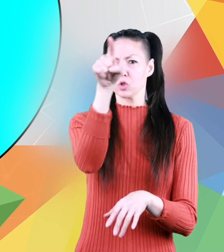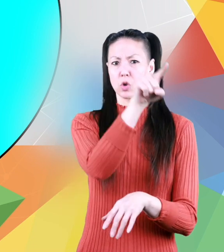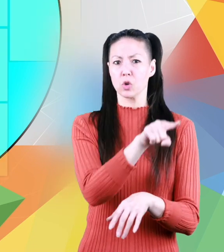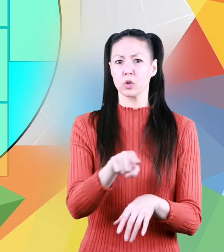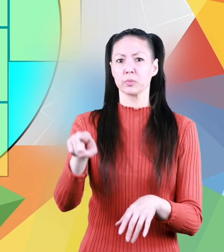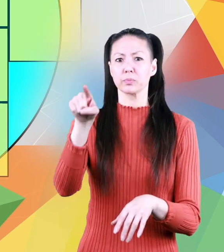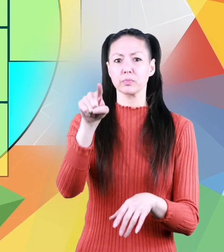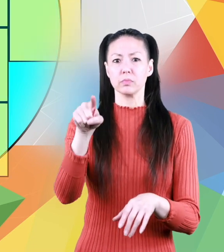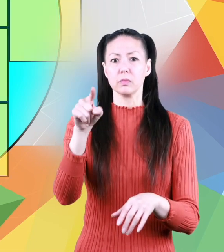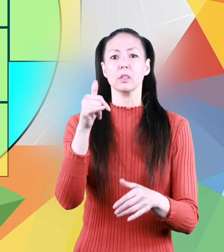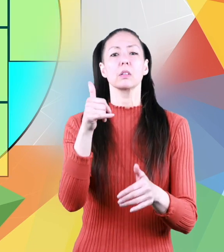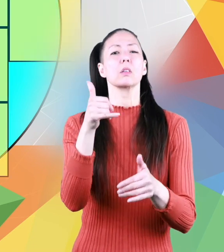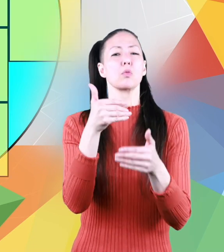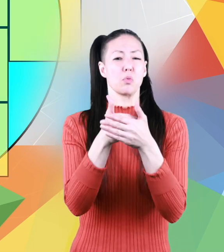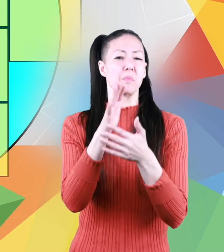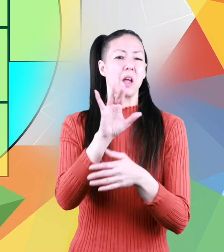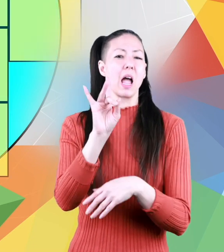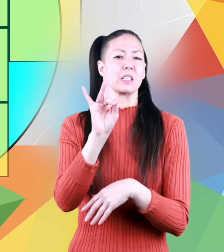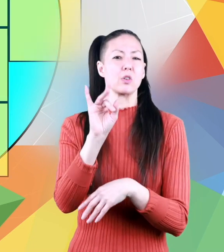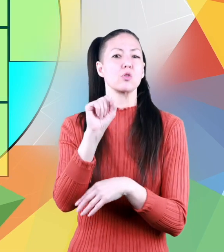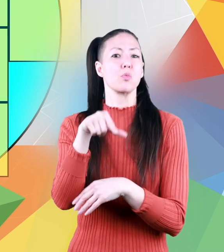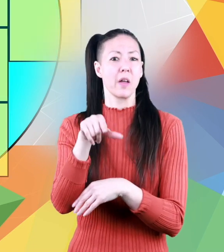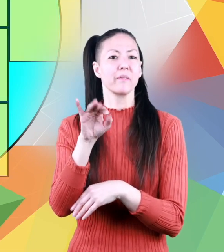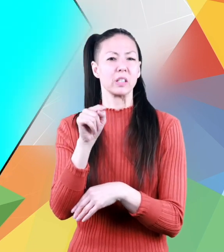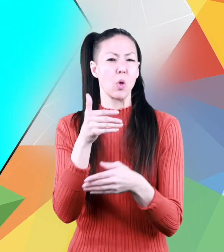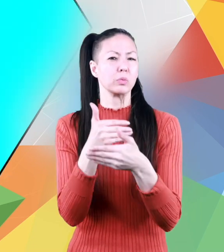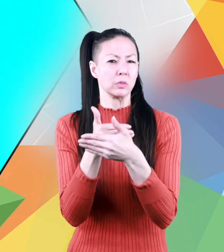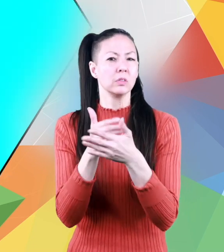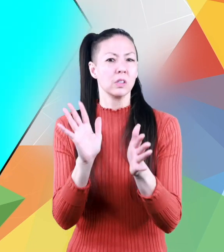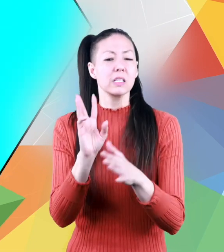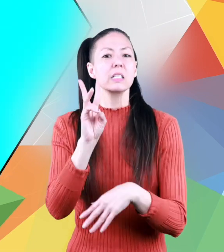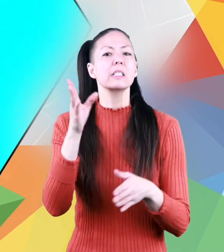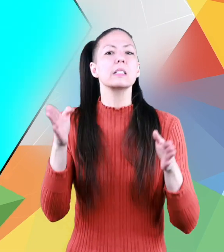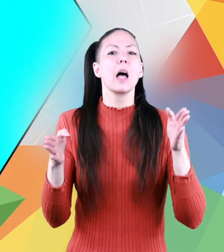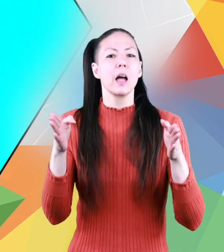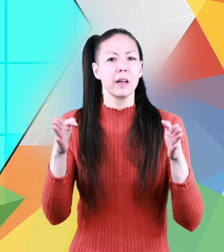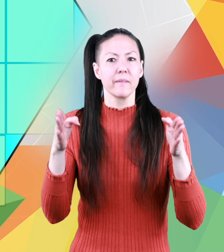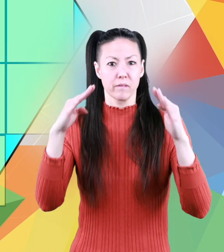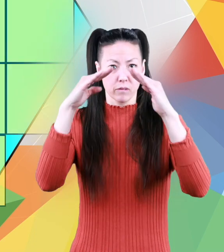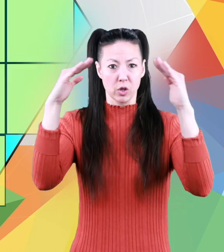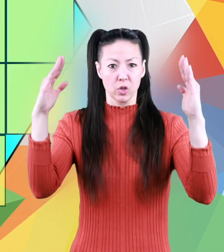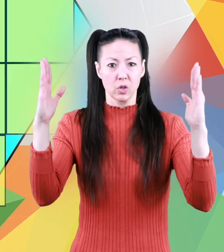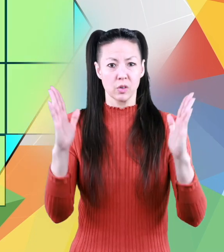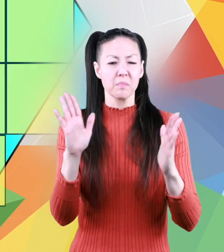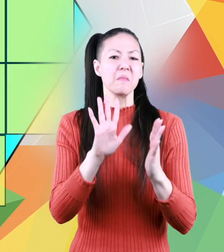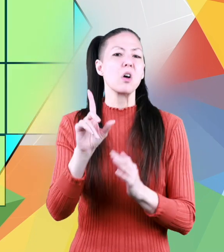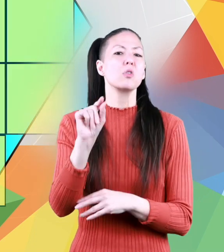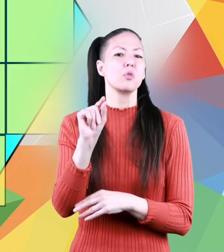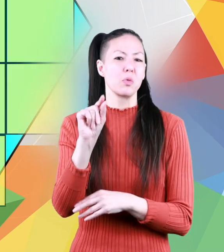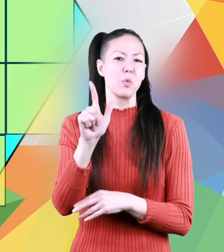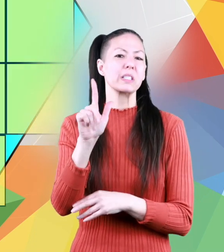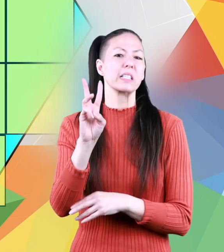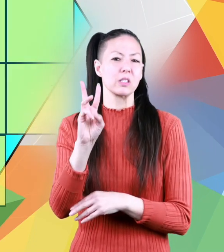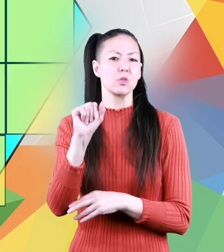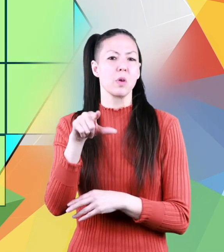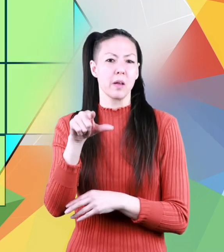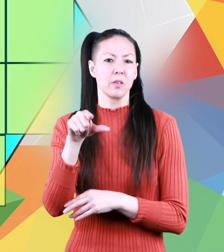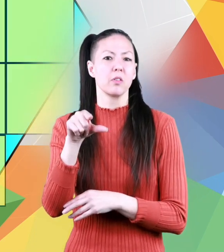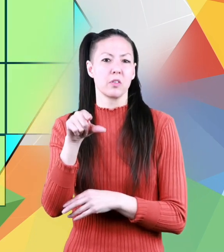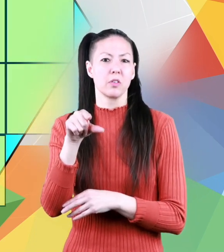it's close to 18 square units and this six-sided figure is about 26 square units but it's hard to